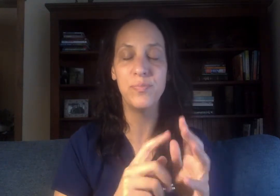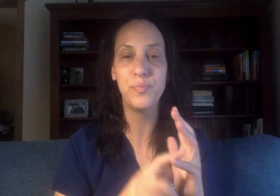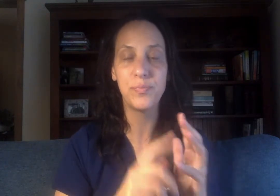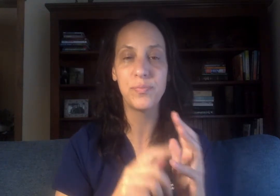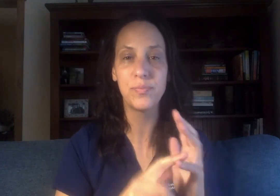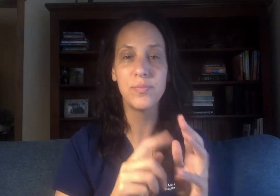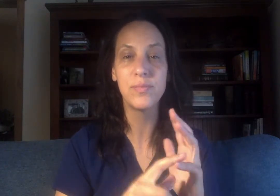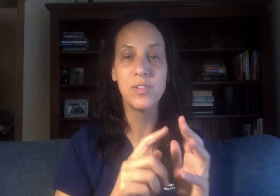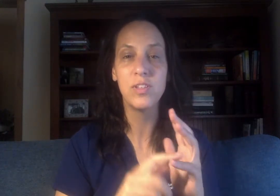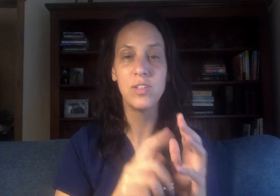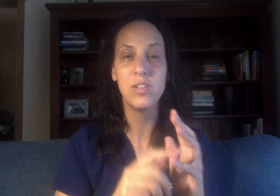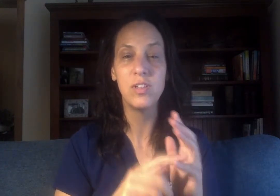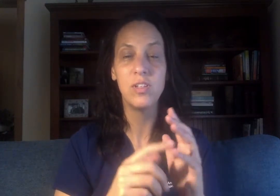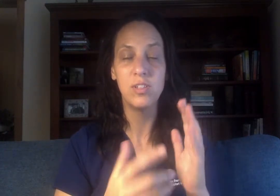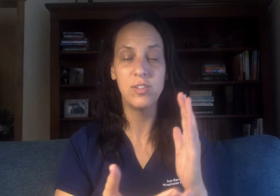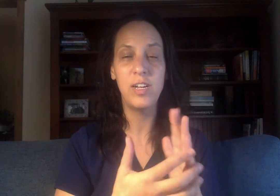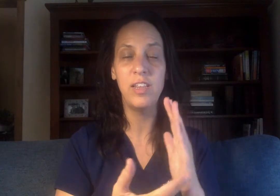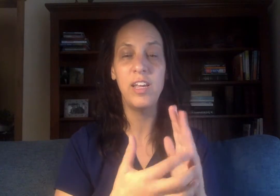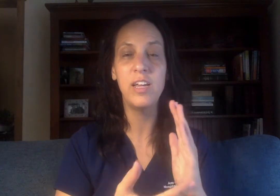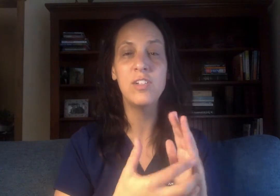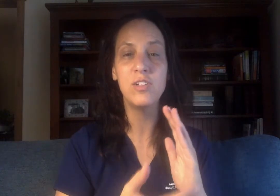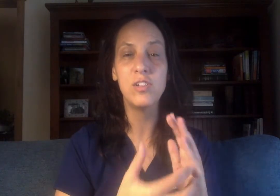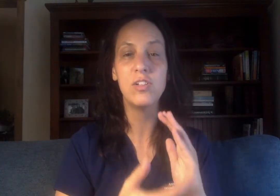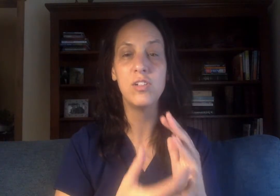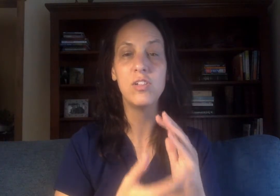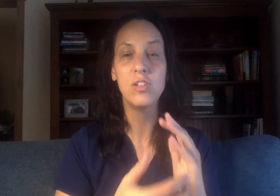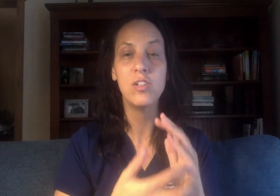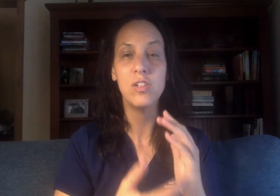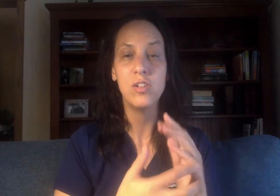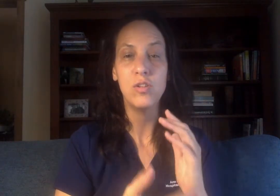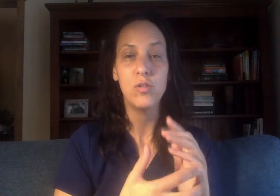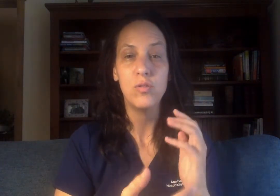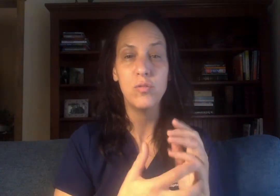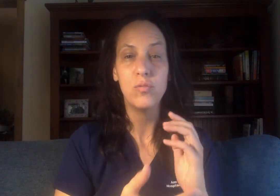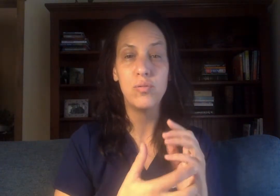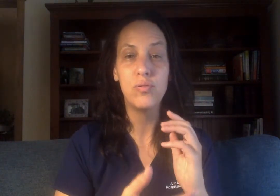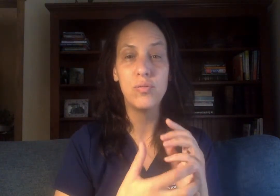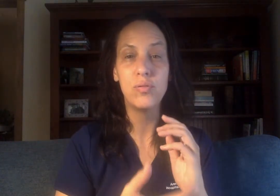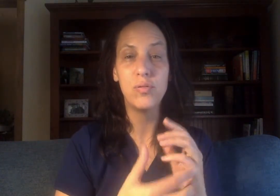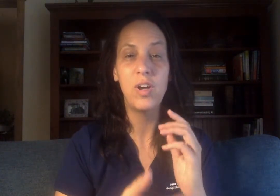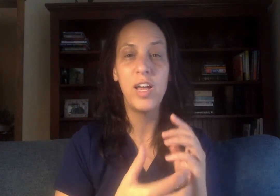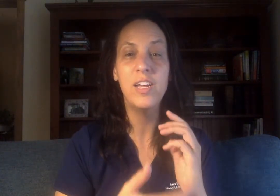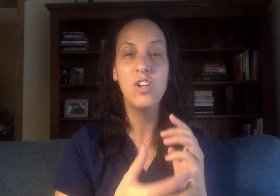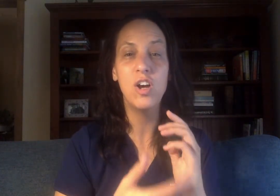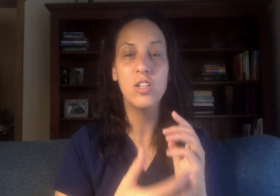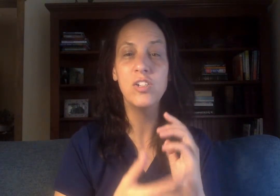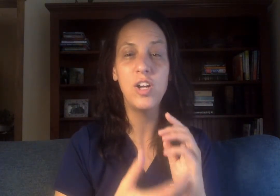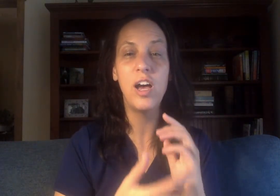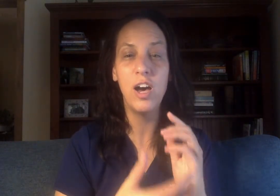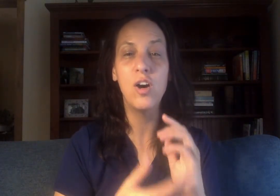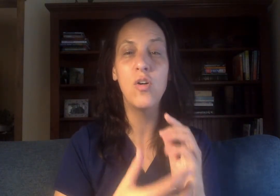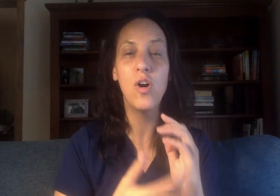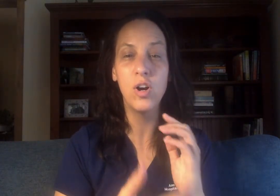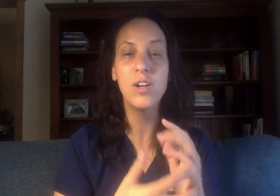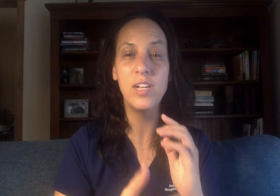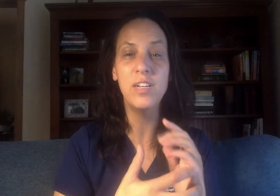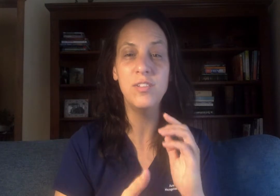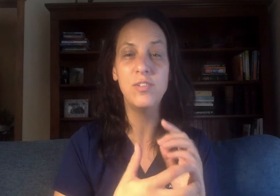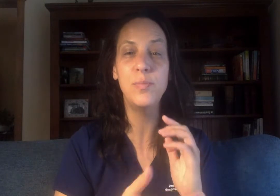side of the hand I acknowledge how hard it is to